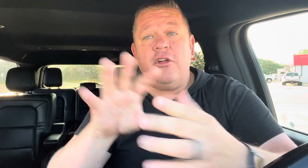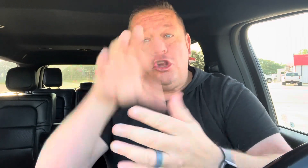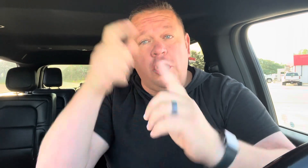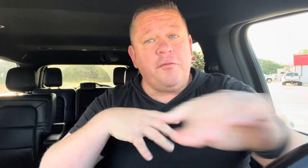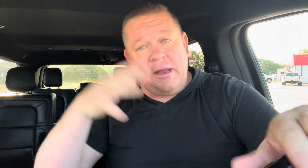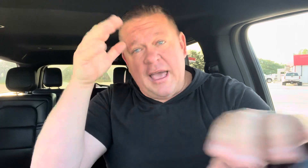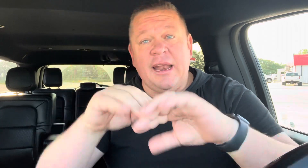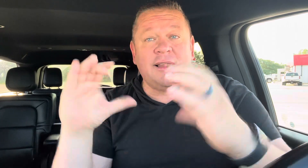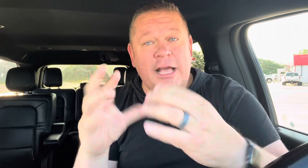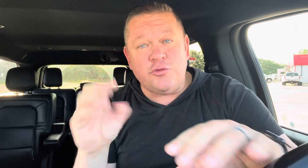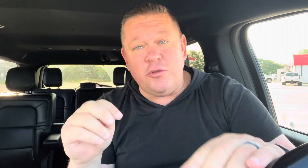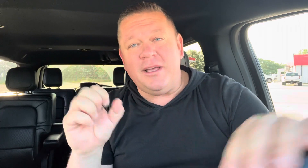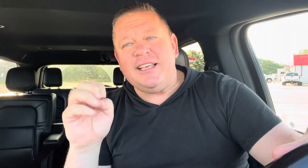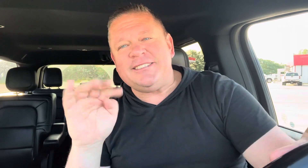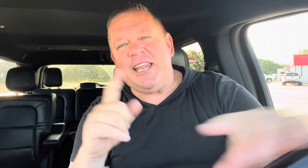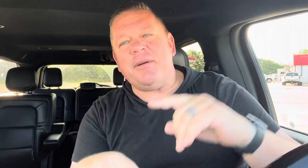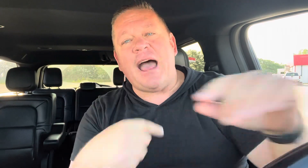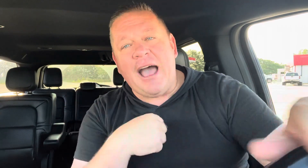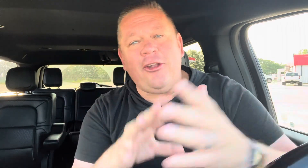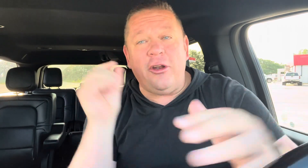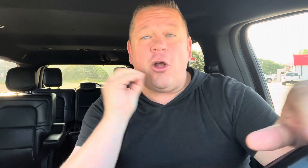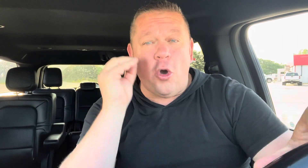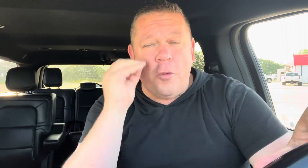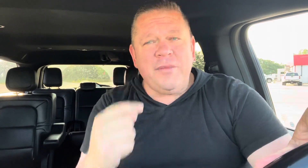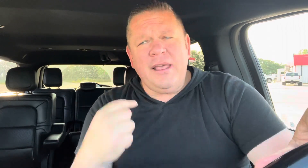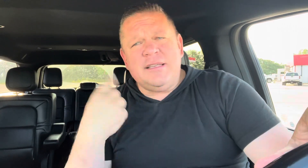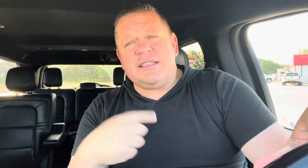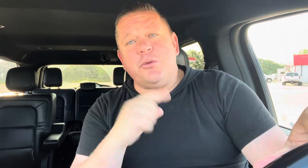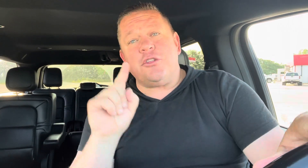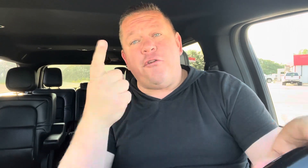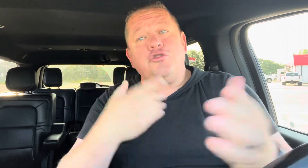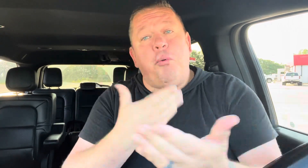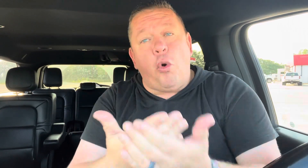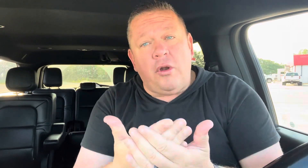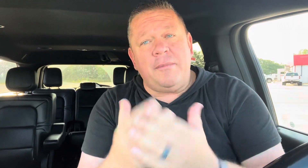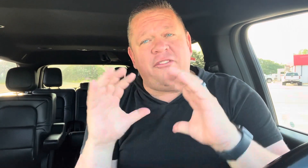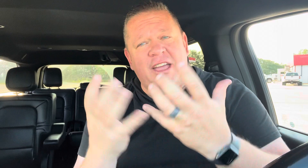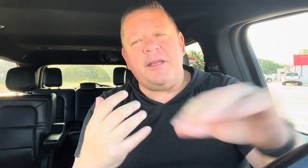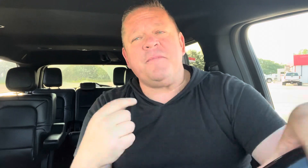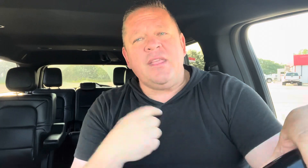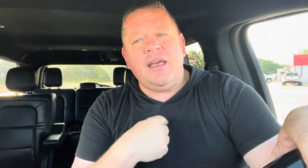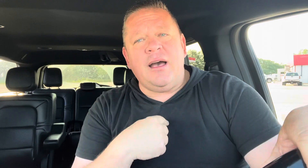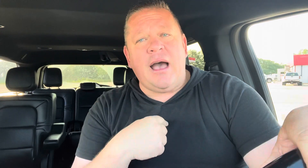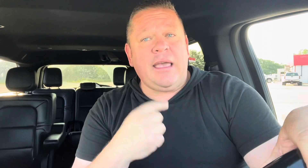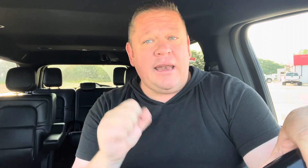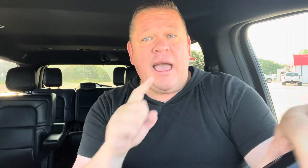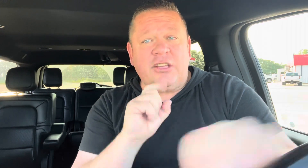learning from my dad in a classroom setting, but I learned at home. Since I was the first born in my family, I can actually